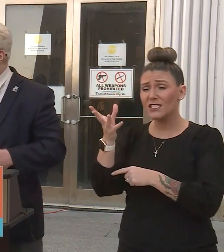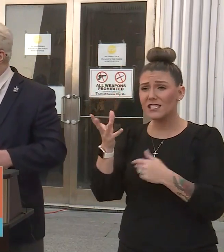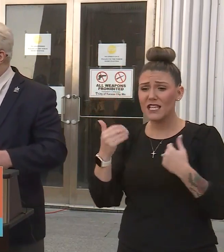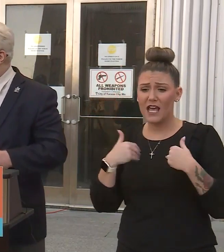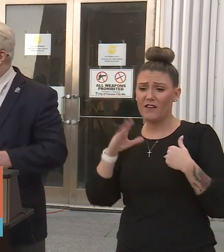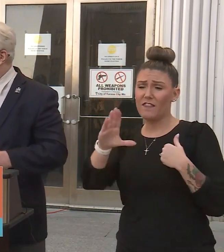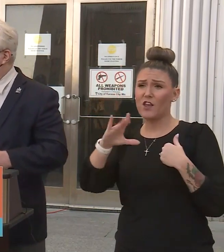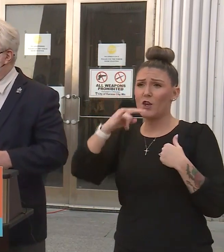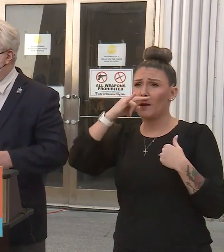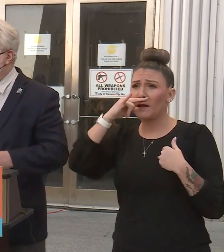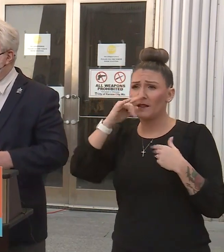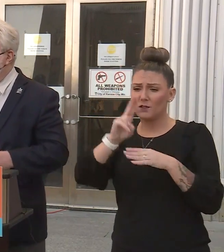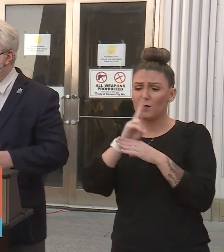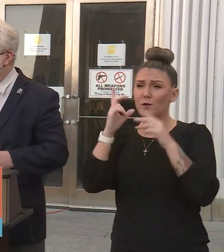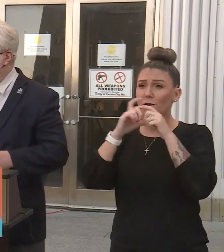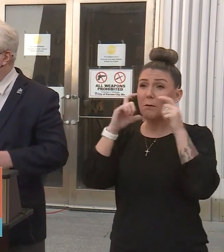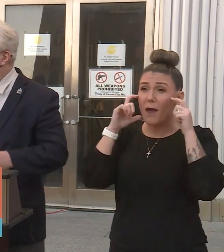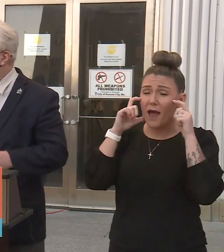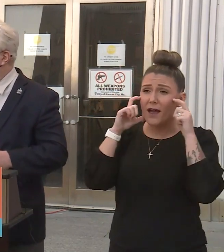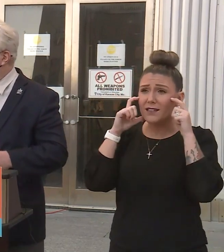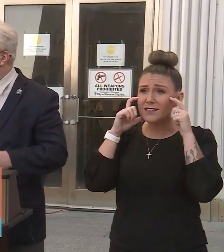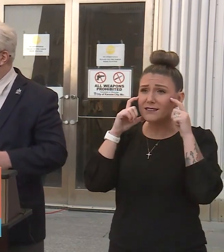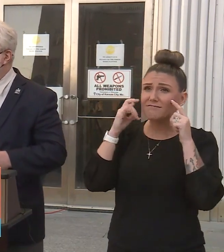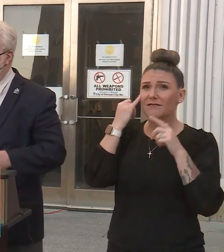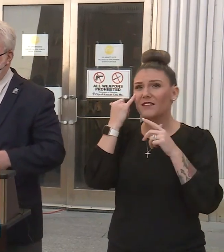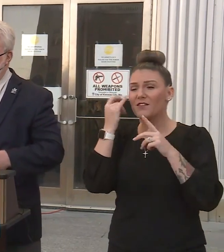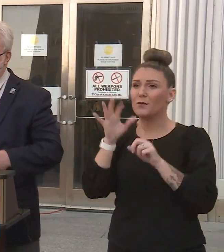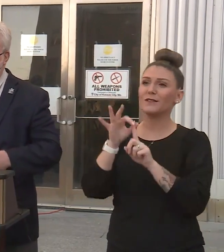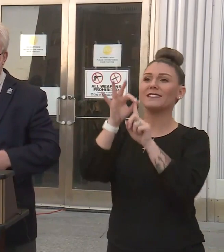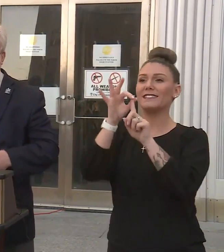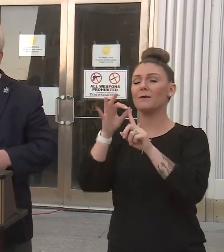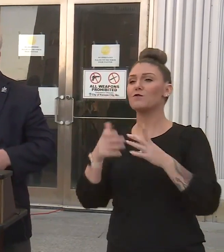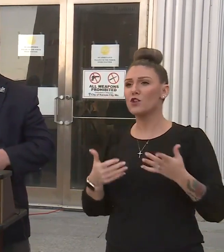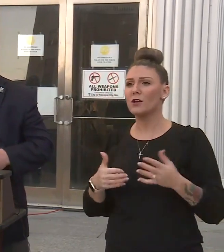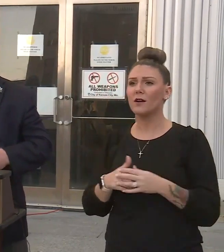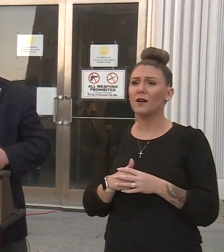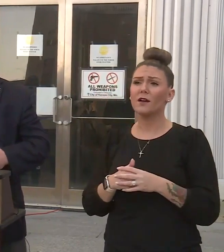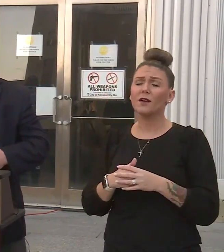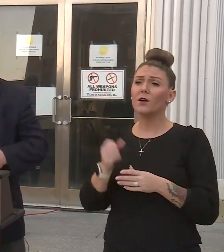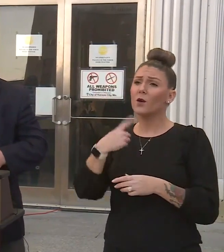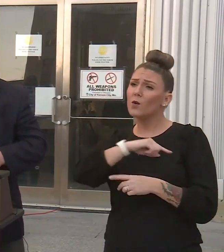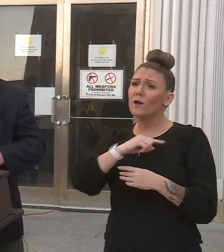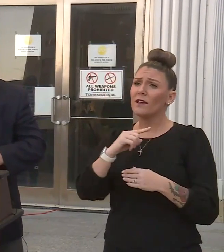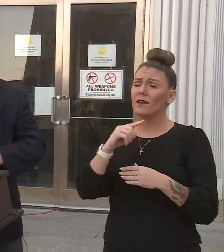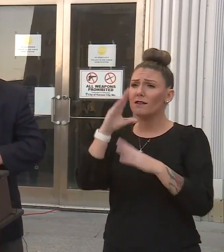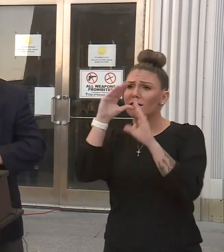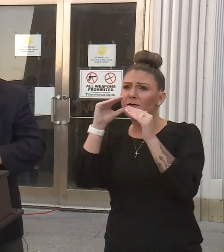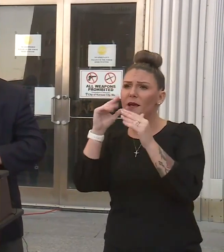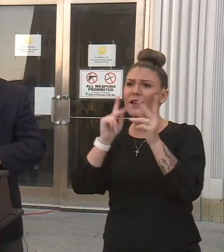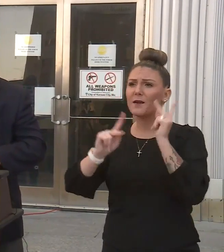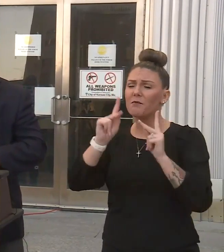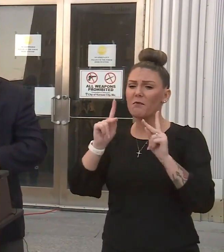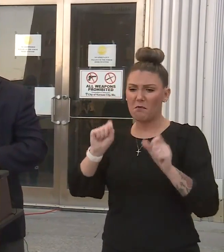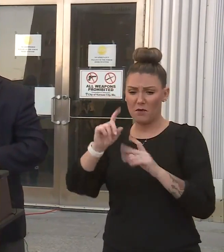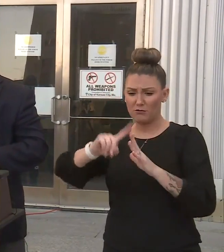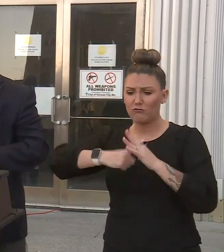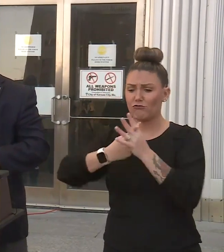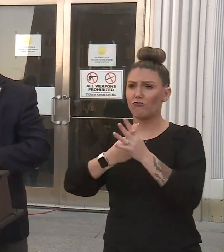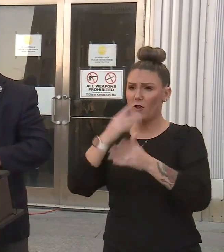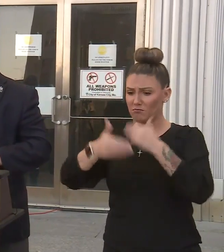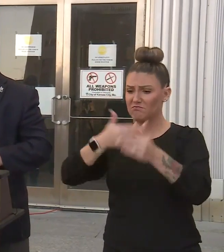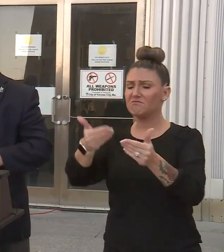having their kids wear masks, even though there was an exception. So we expect that people could start moving